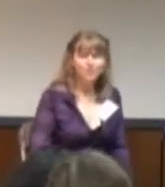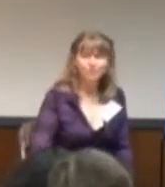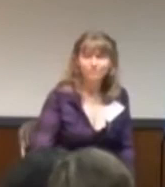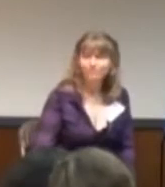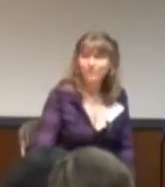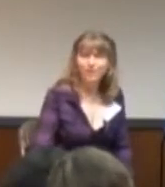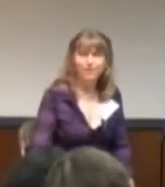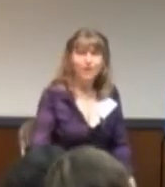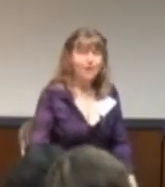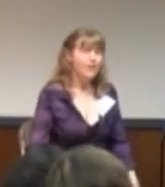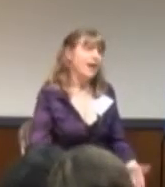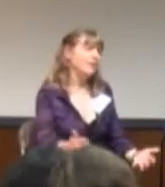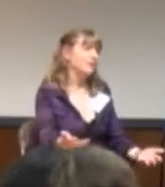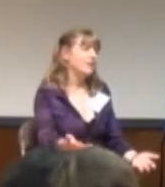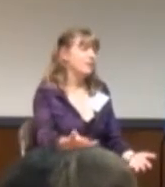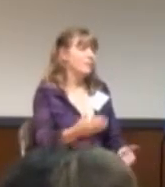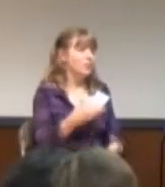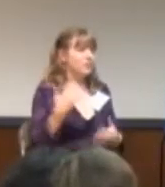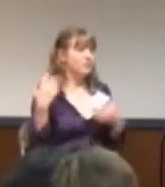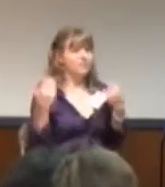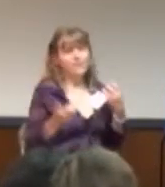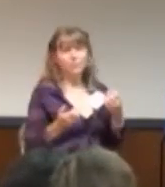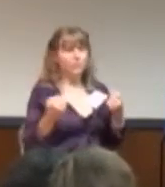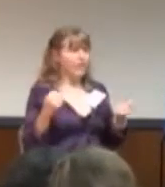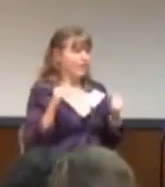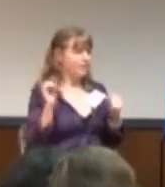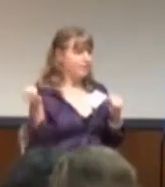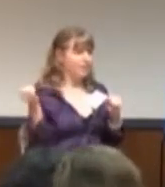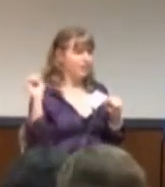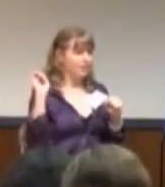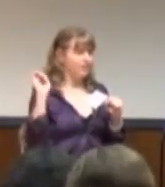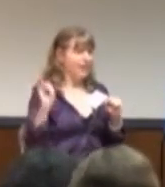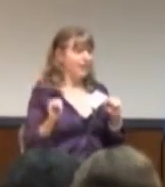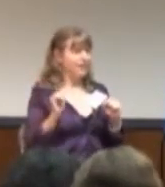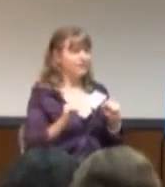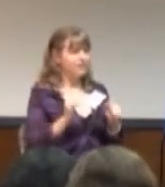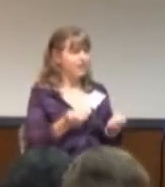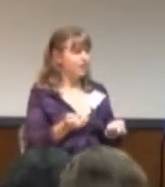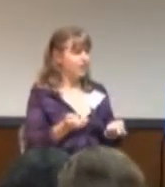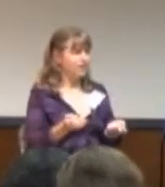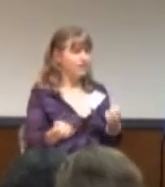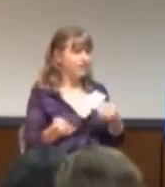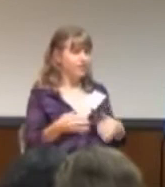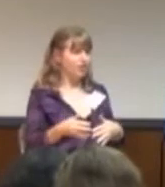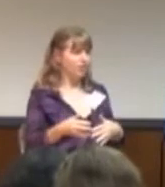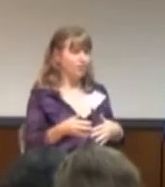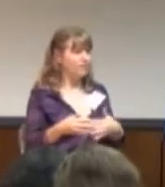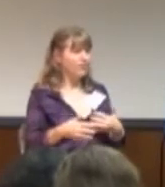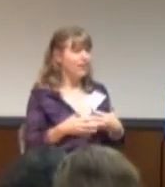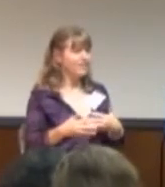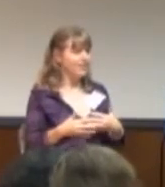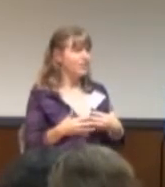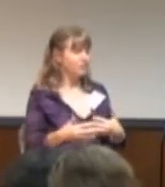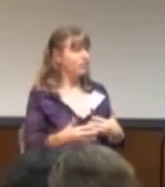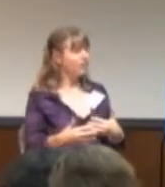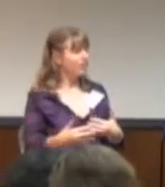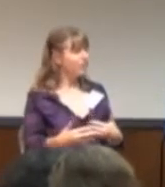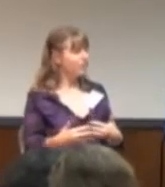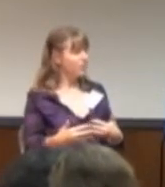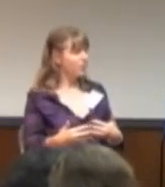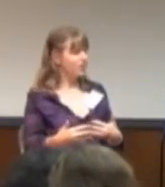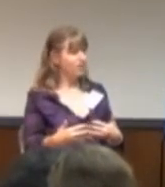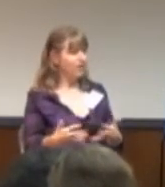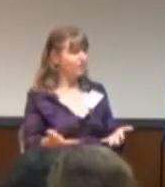So, uh, but I don't think most people would end up on that real estate topic. But in general, it would be less interference